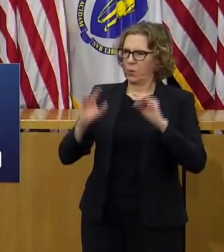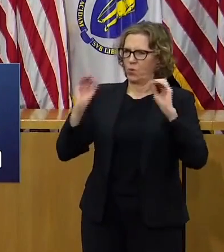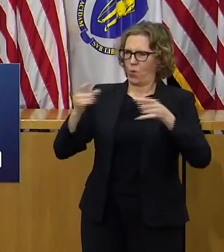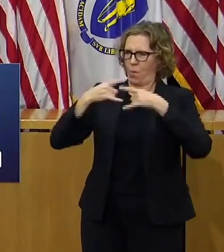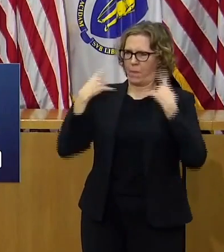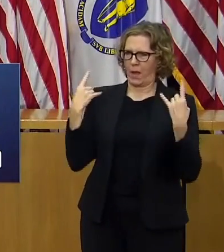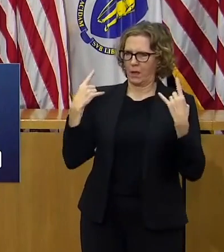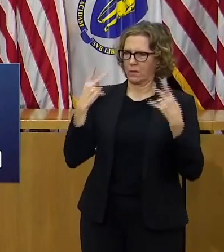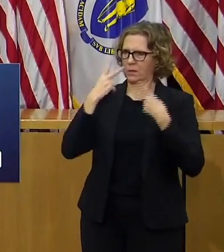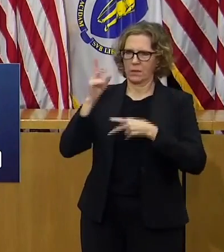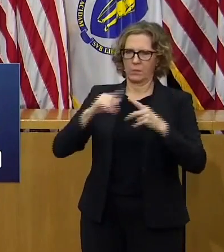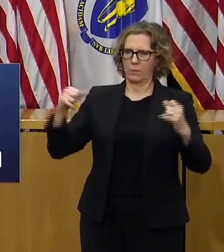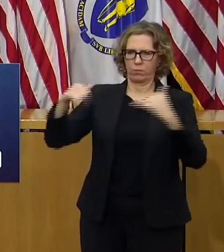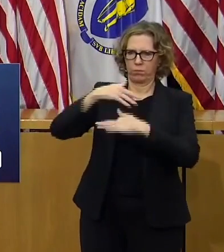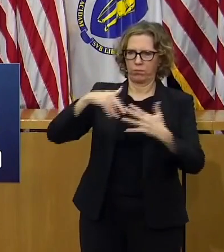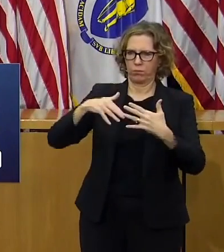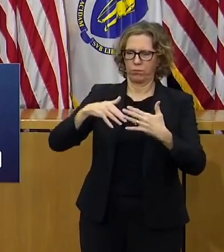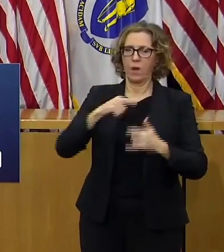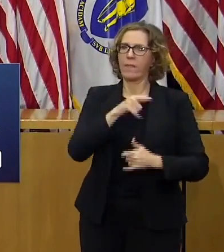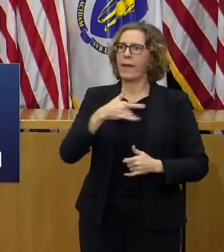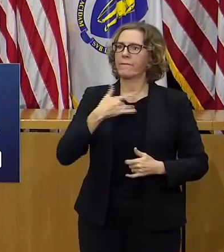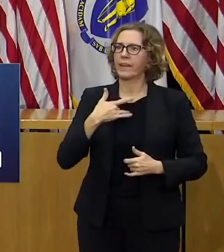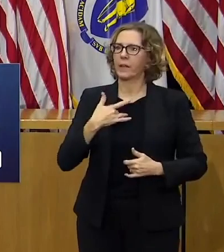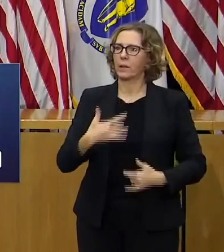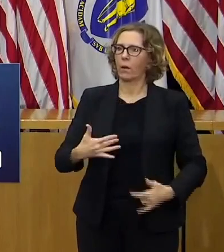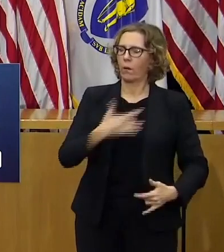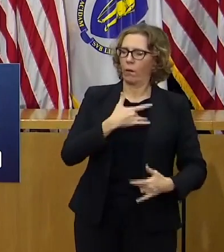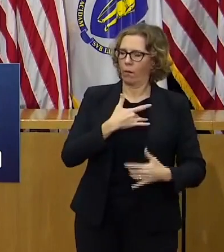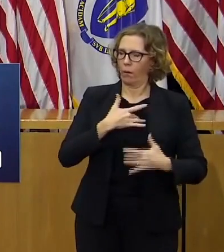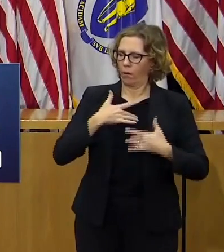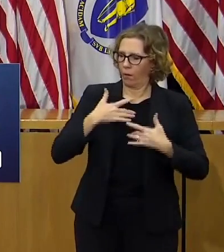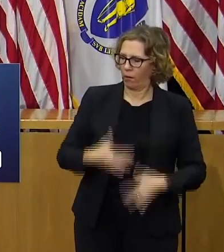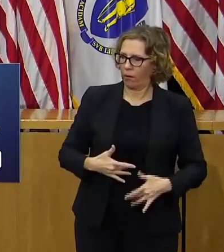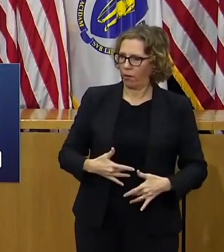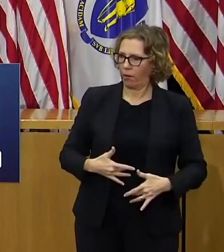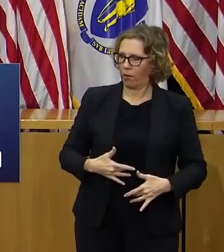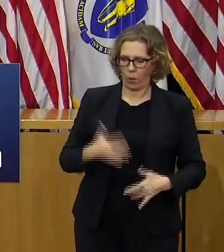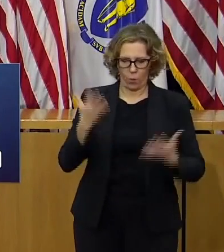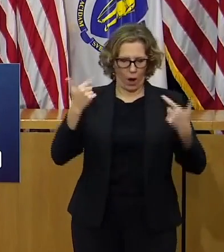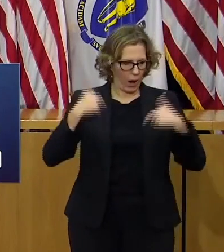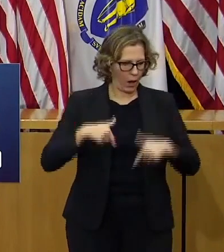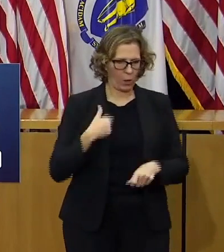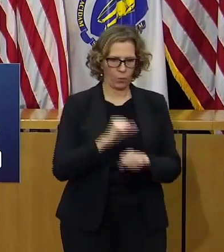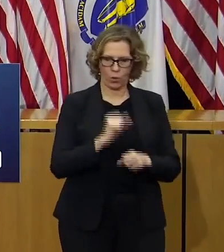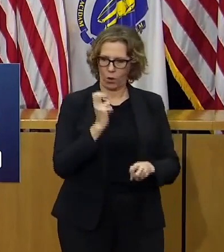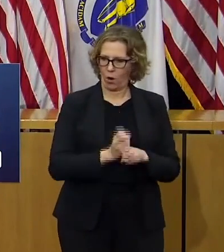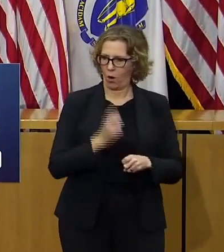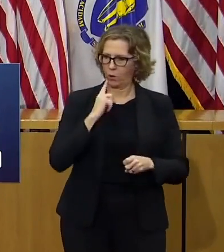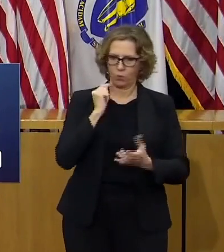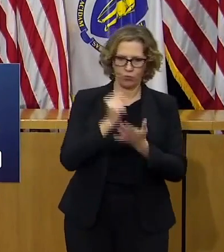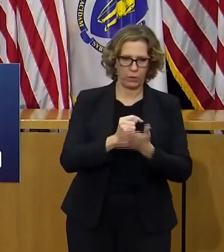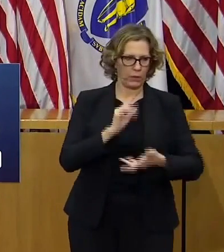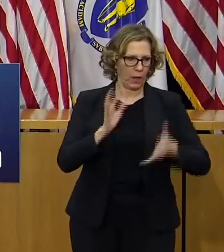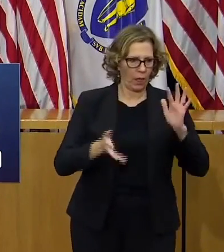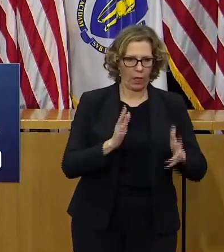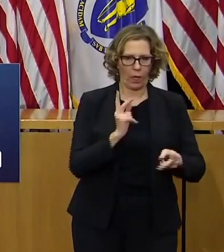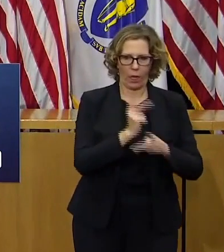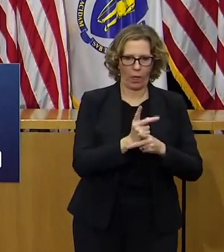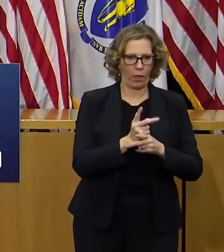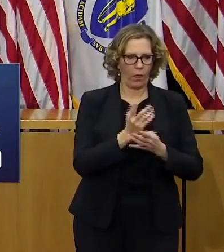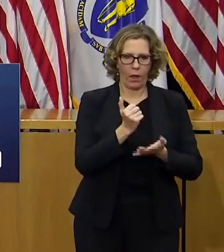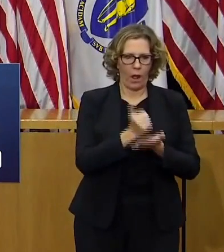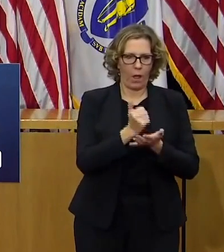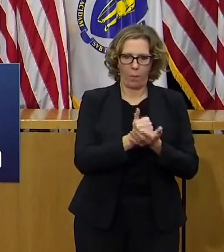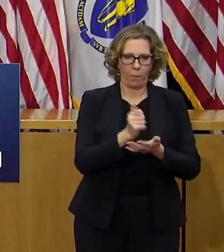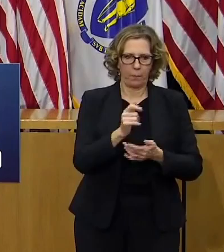it is profoundly depressing for them because they know that if people all the time